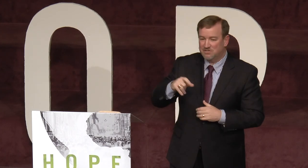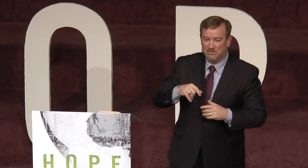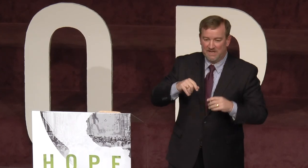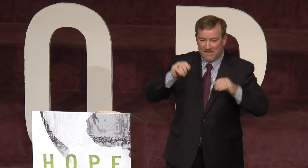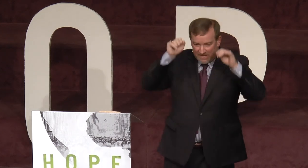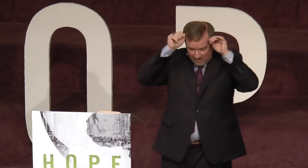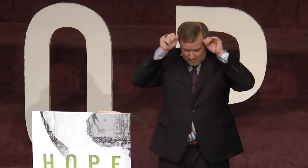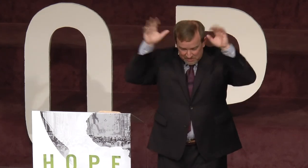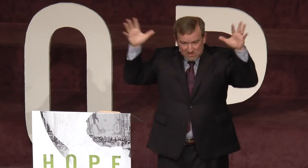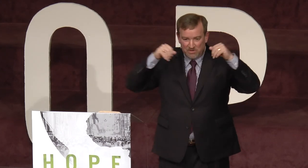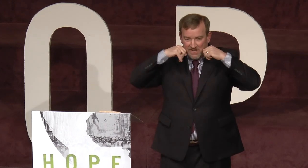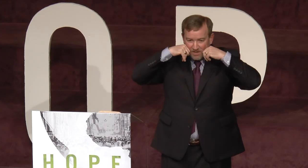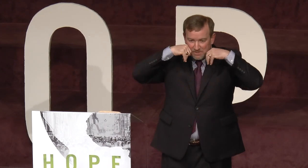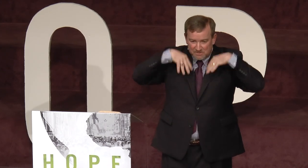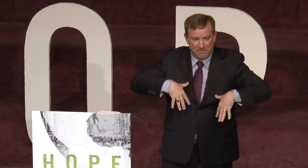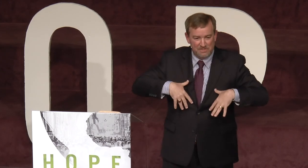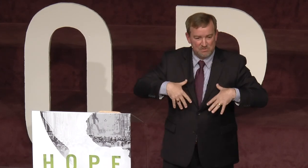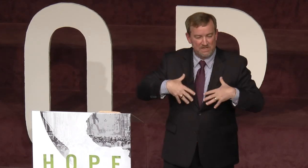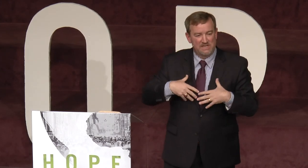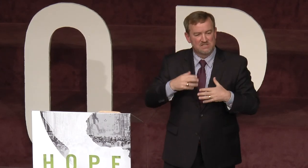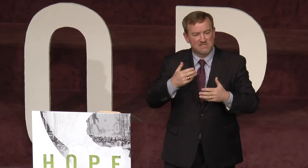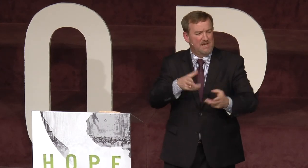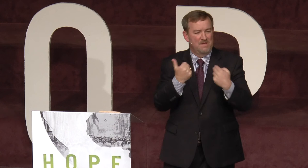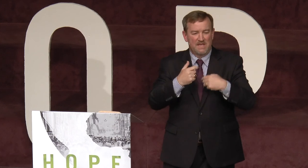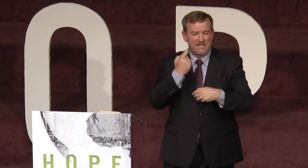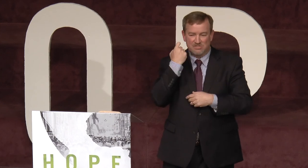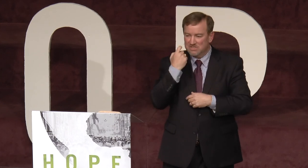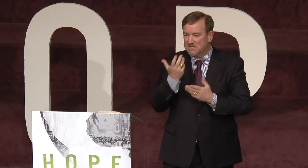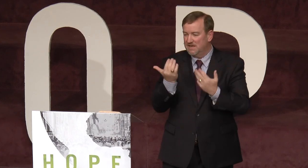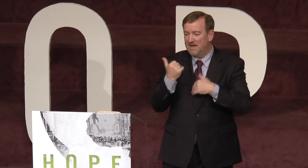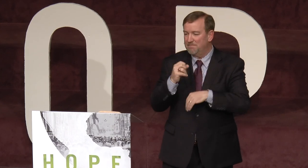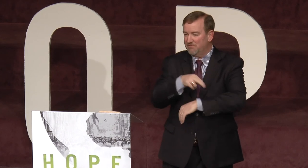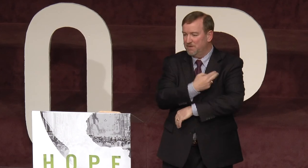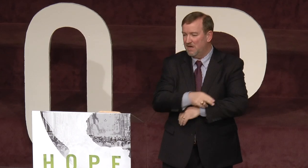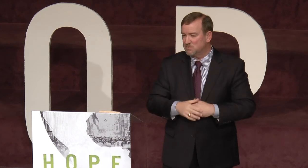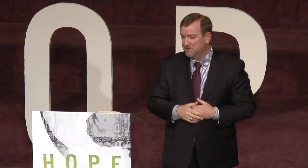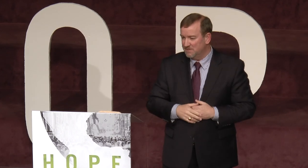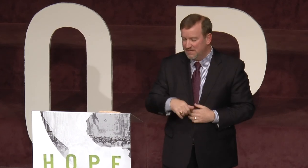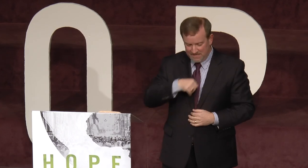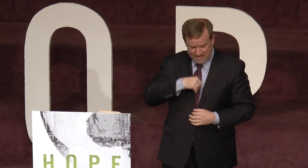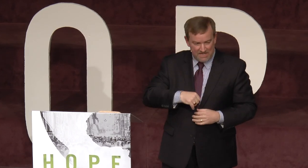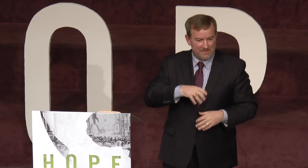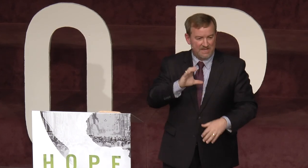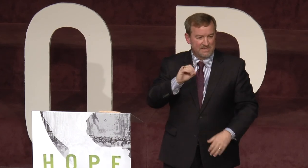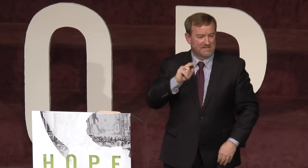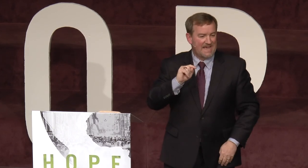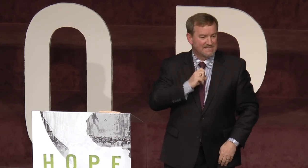Oscar had hair that went this way, and he had a beard going this way. And he had just gotten back from the hospital, and they had done CAT